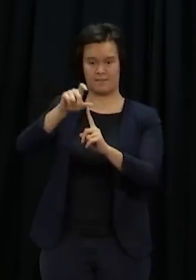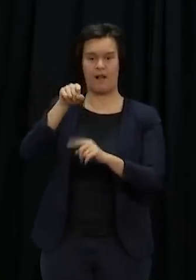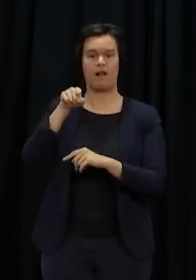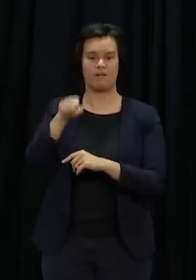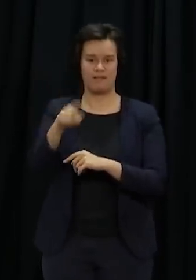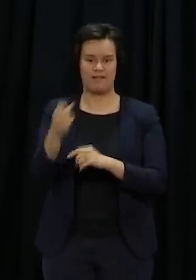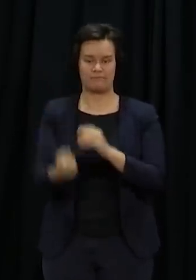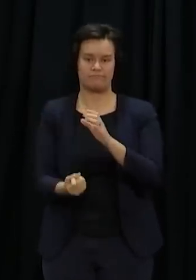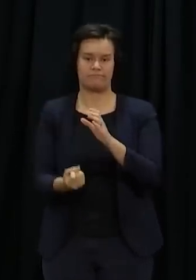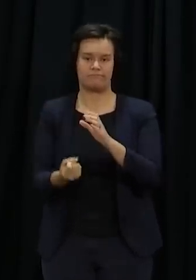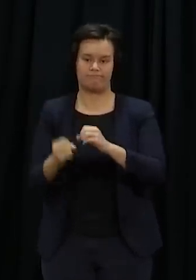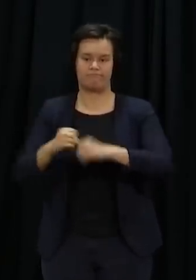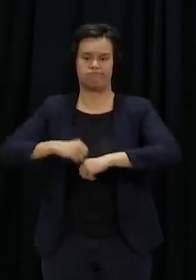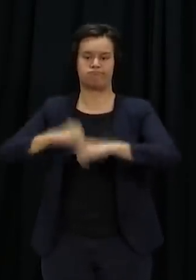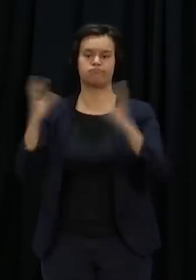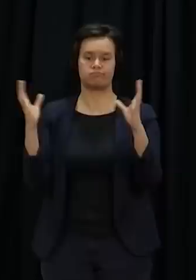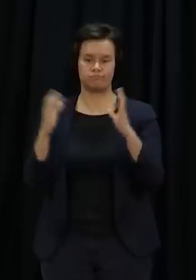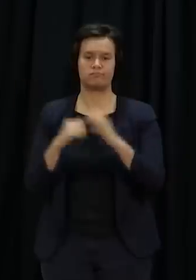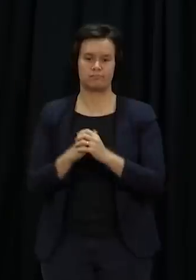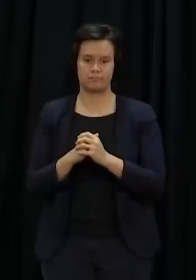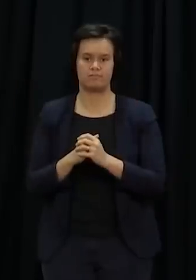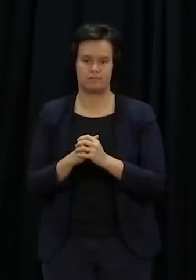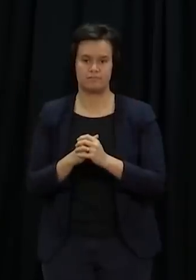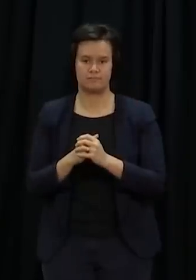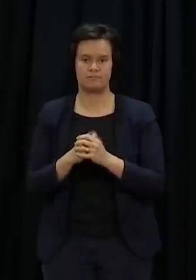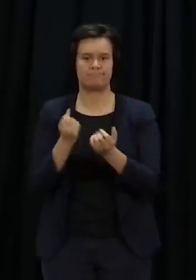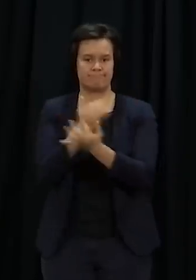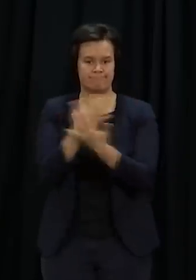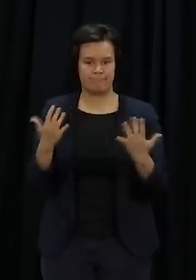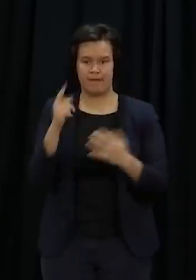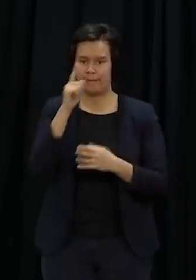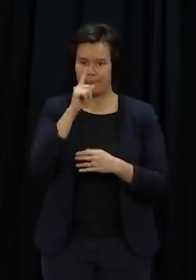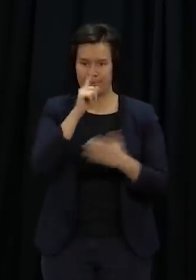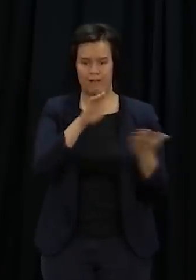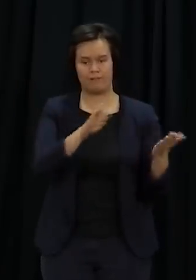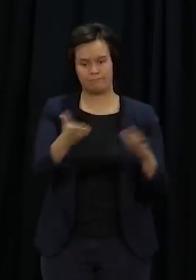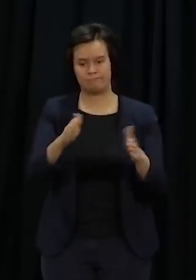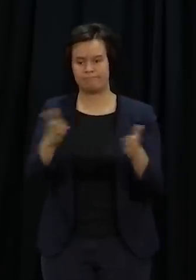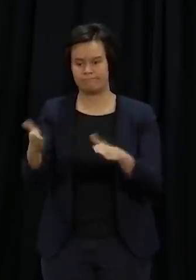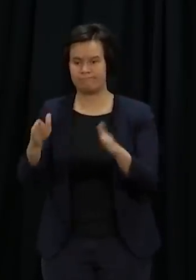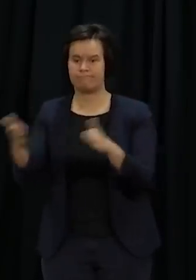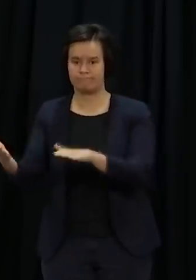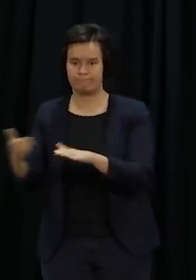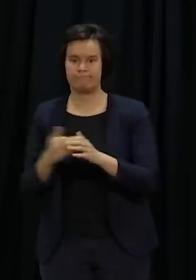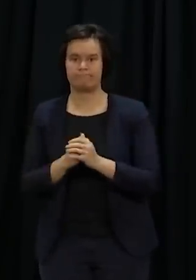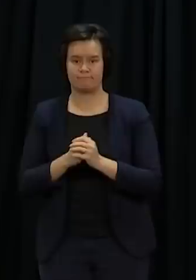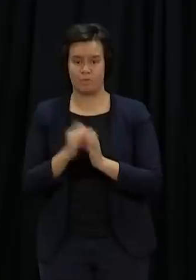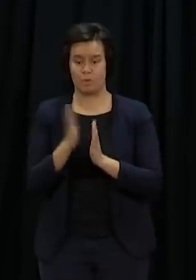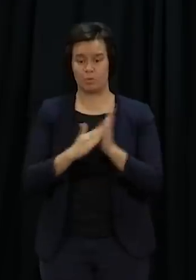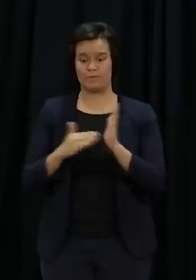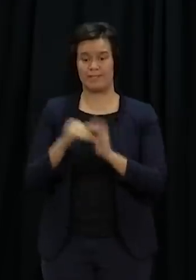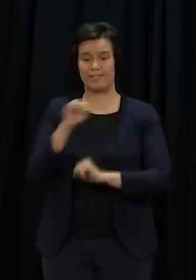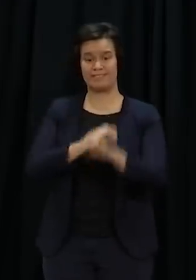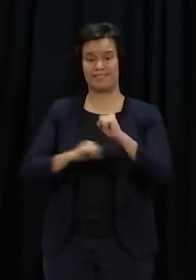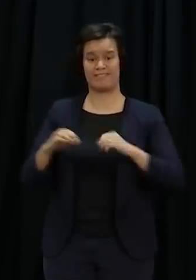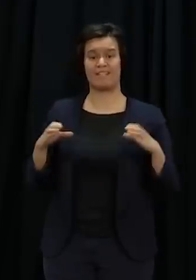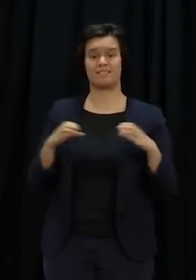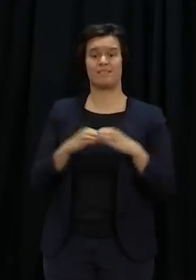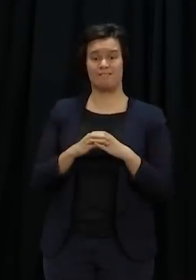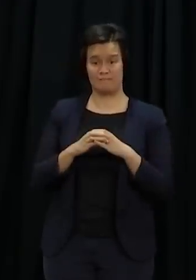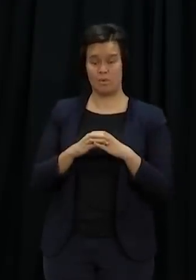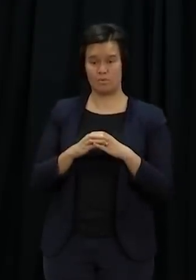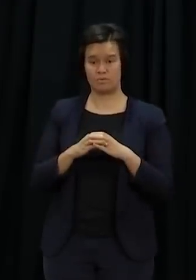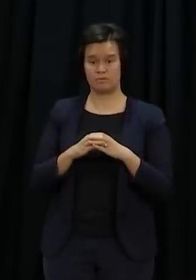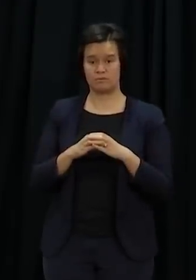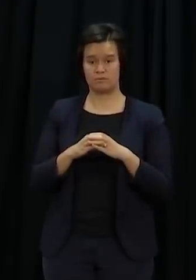condolences are with those who helped us to get our citizens and visa holders home. And the government has relayed our deepest